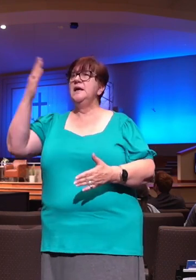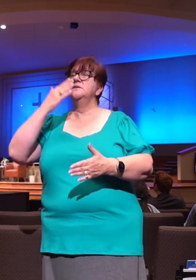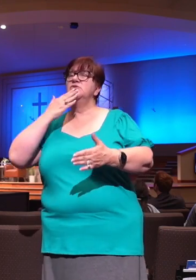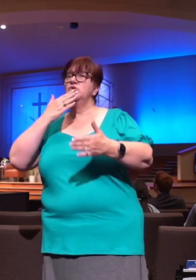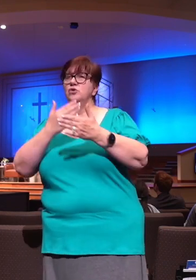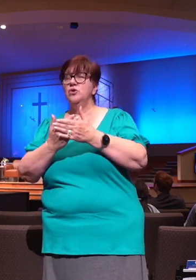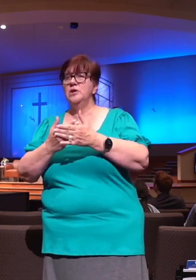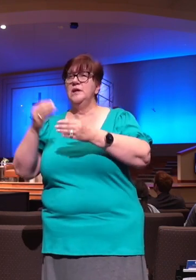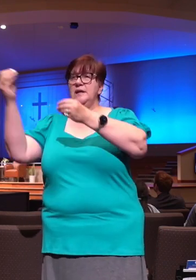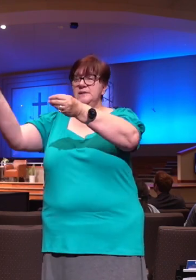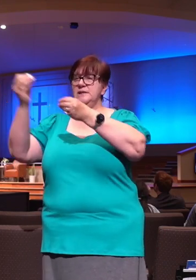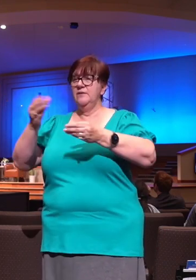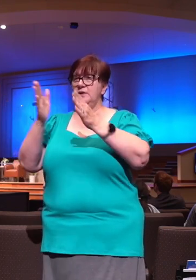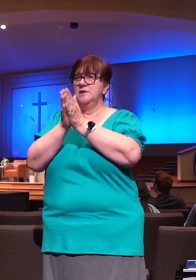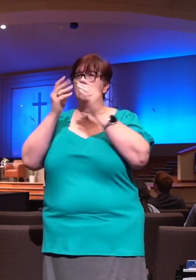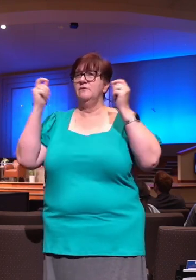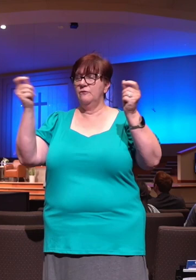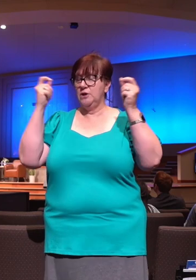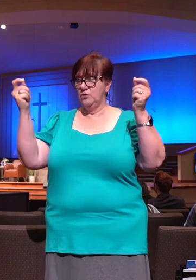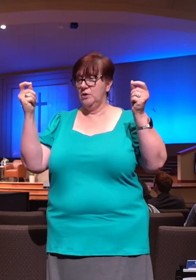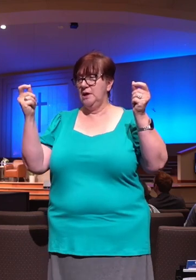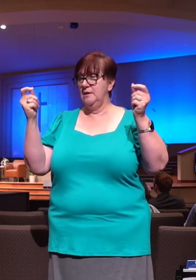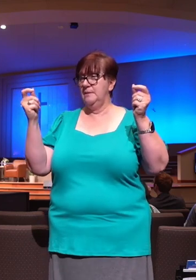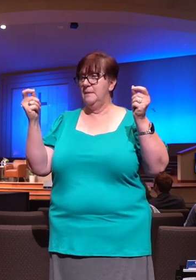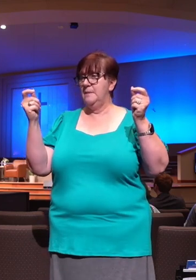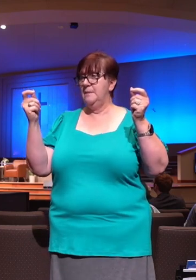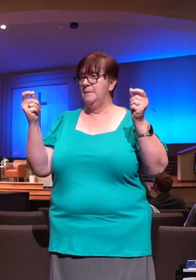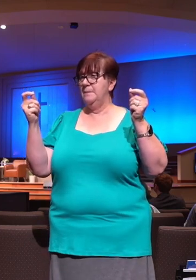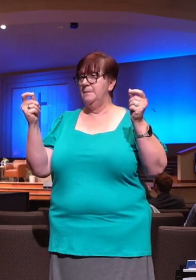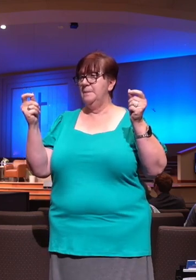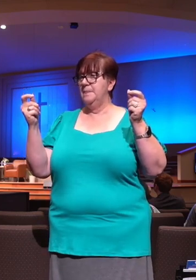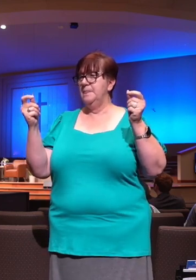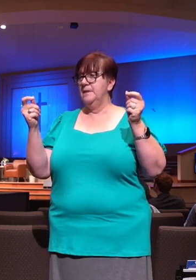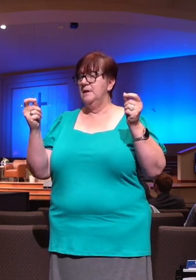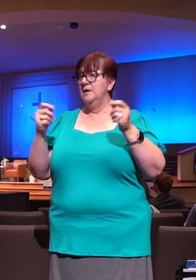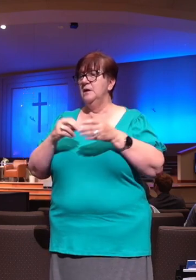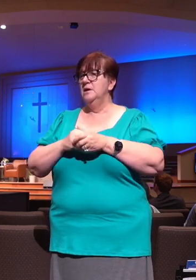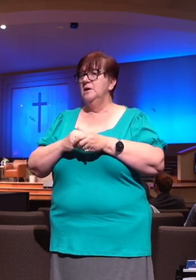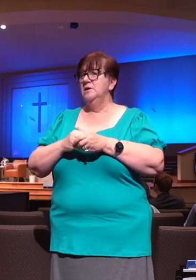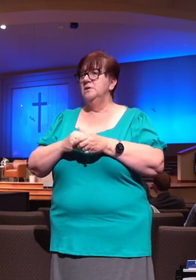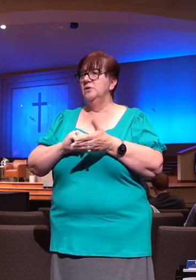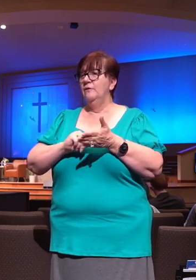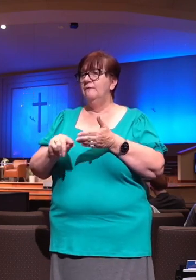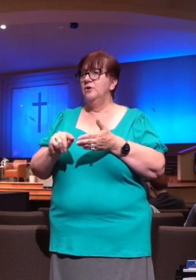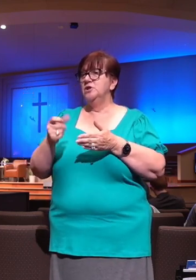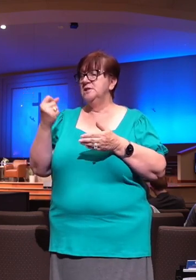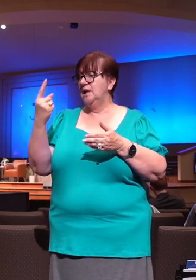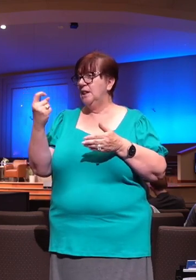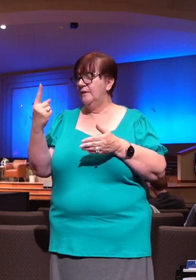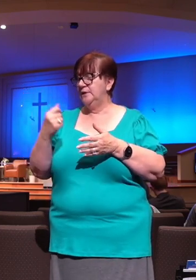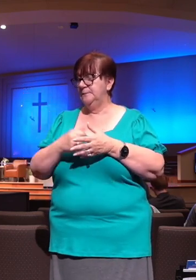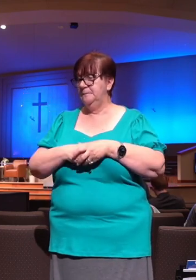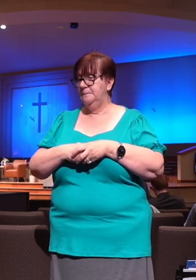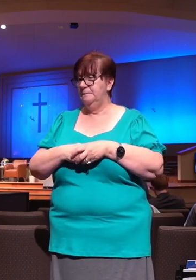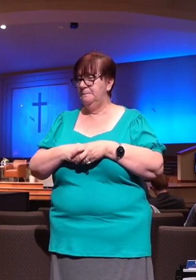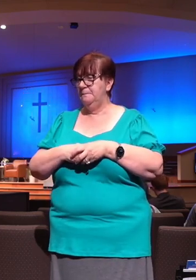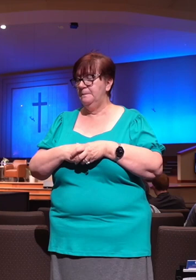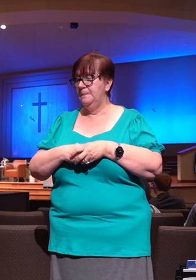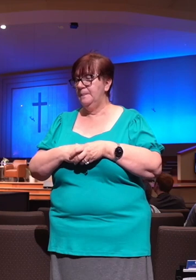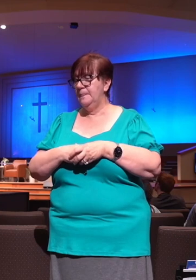us victory over death. So let's go to verse number 11 and wrap this up. So what does this mean for today? This means that for today,